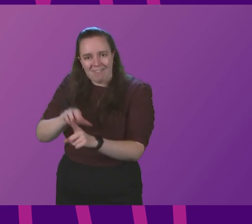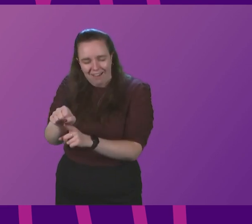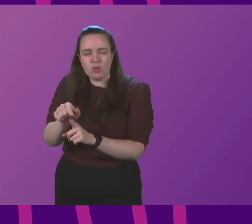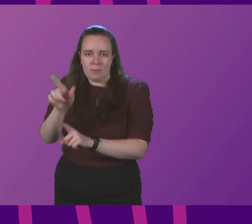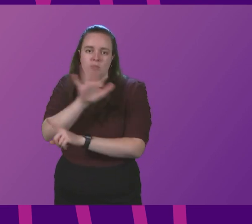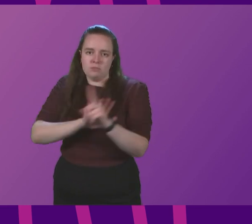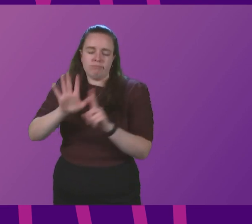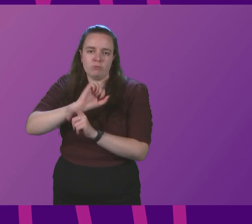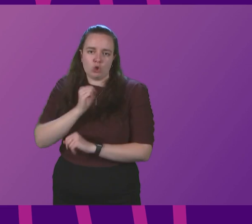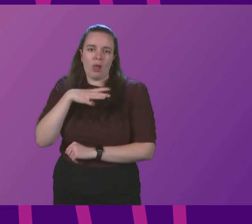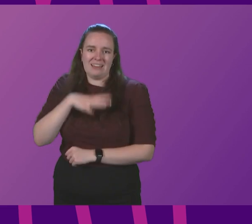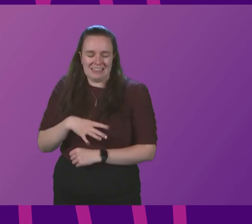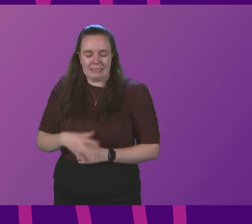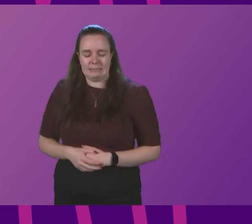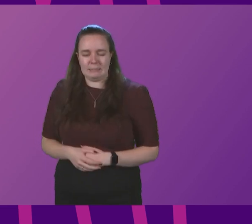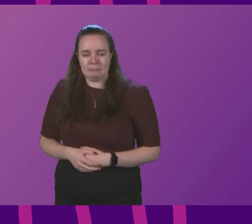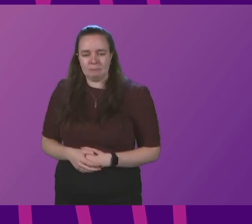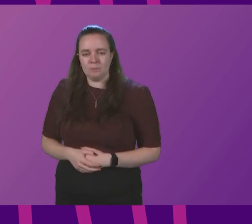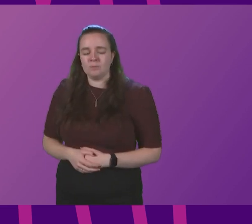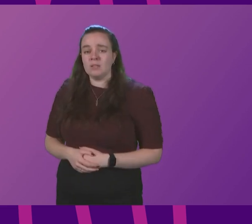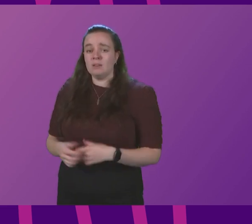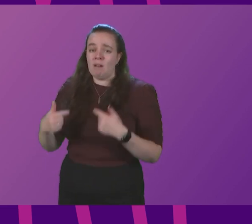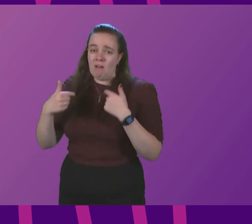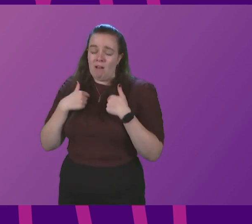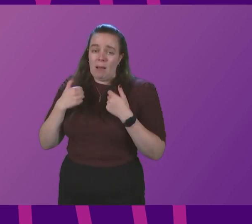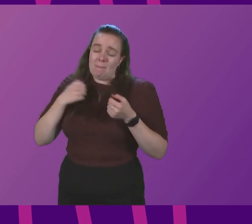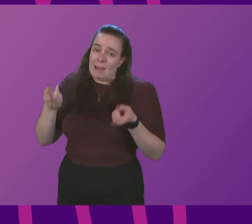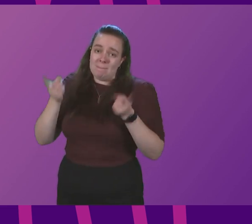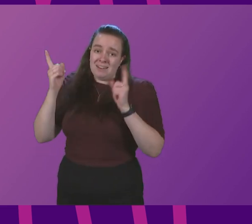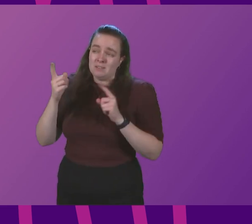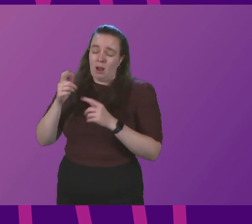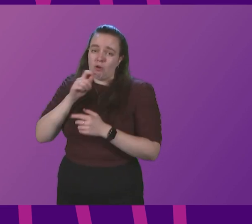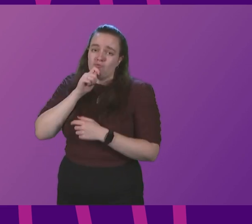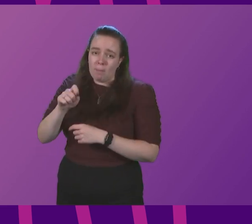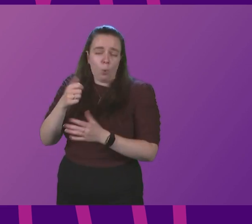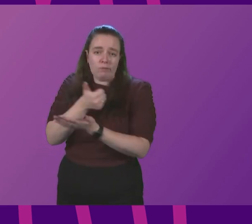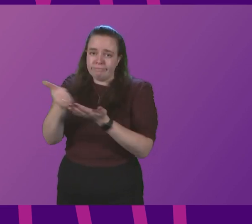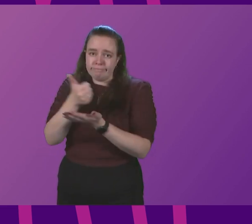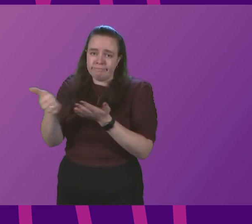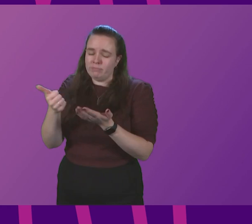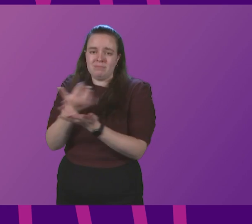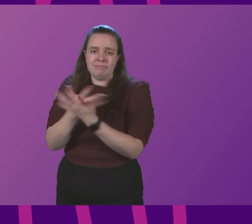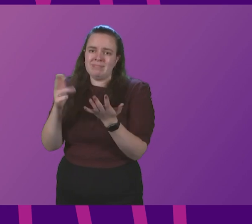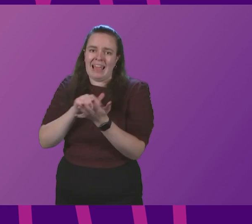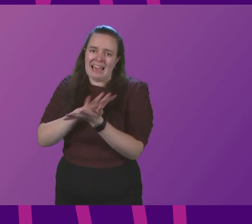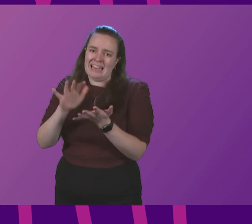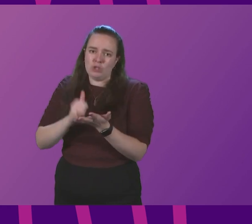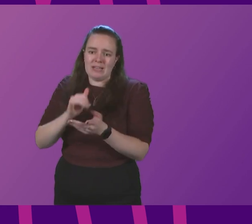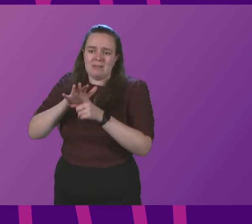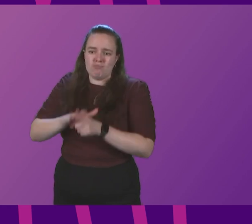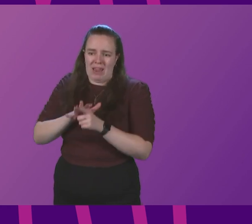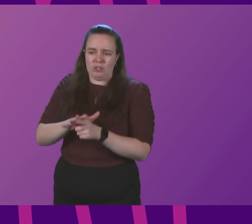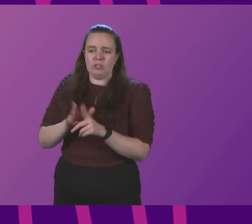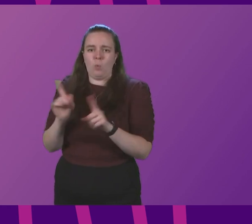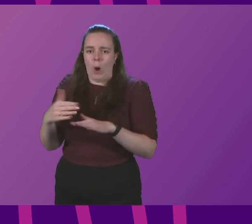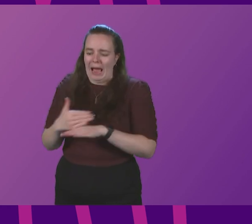Scotland needs. I and my ministers report regularly to Parliament on the whole range of NHS pressures and actions that are being taken